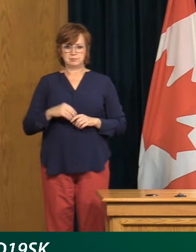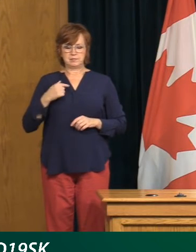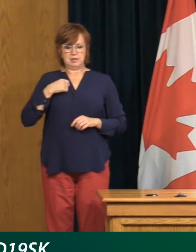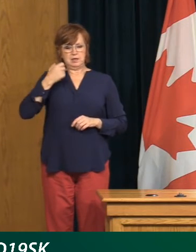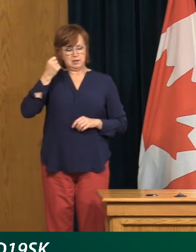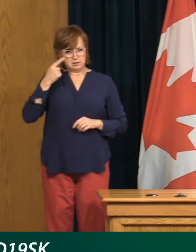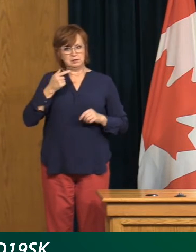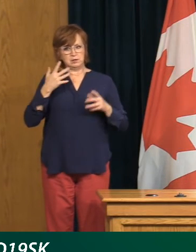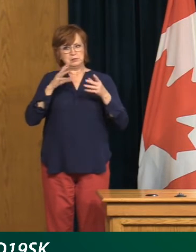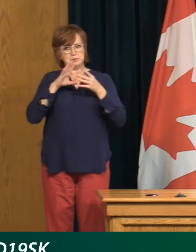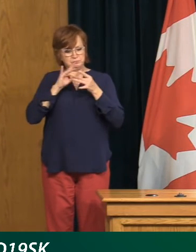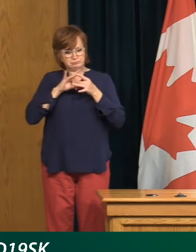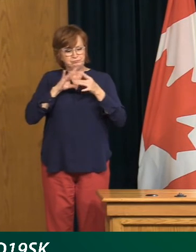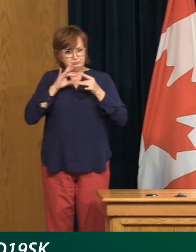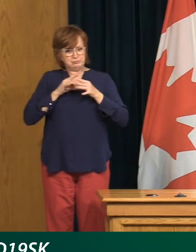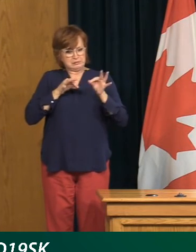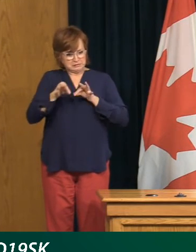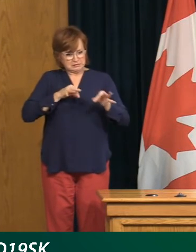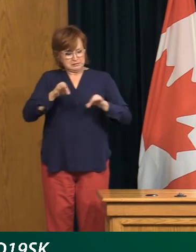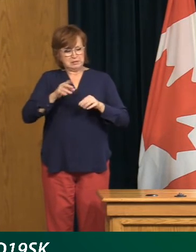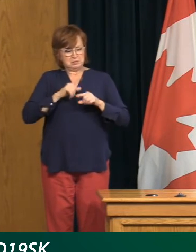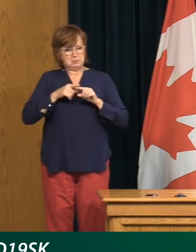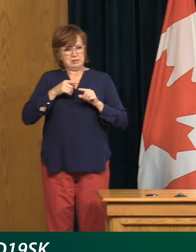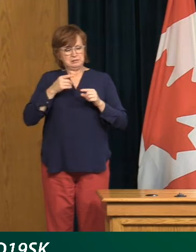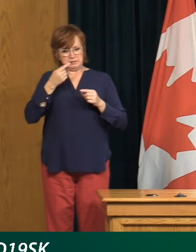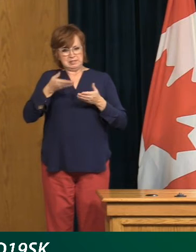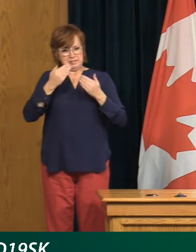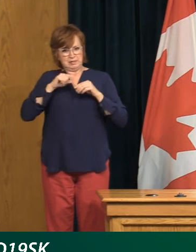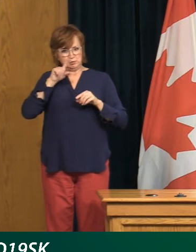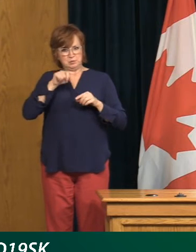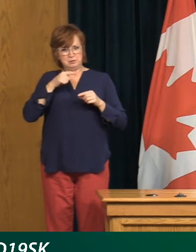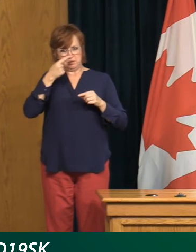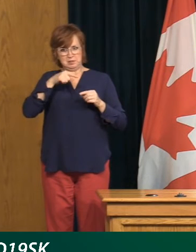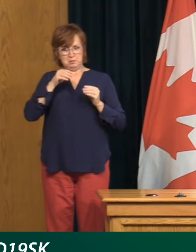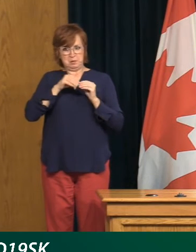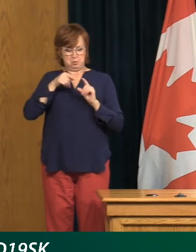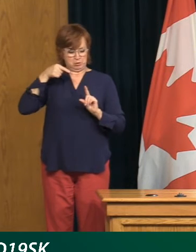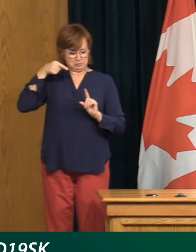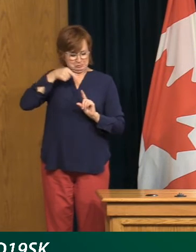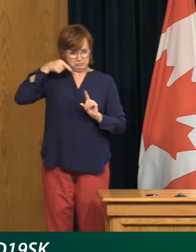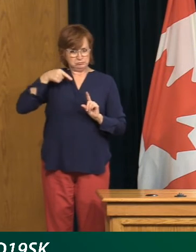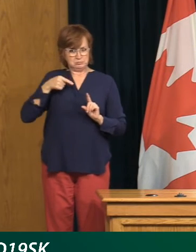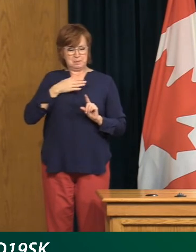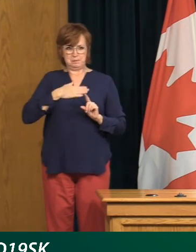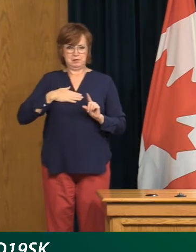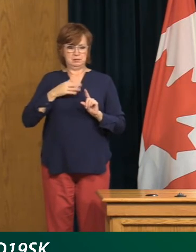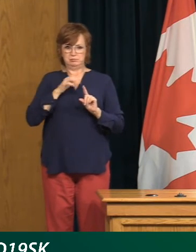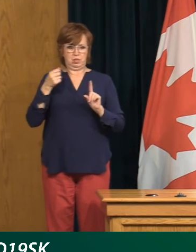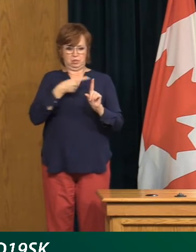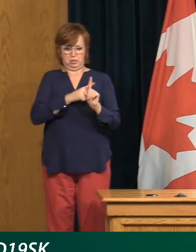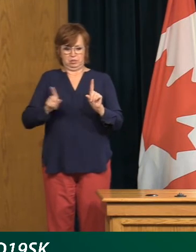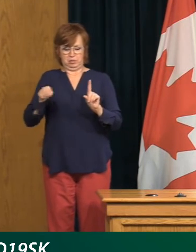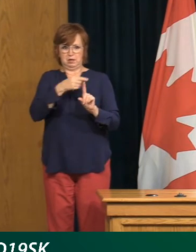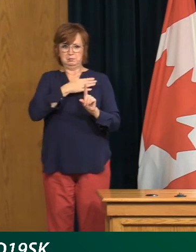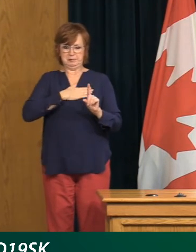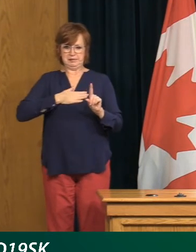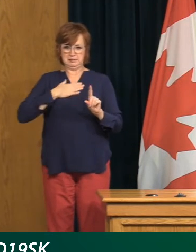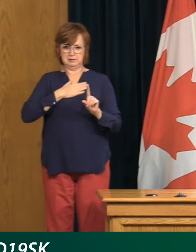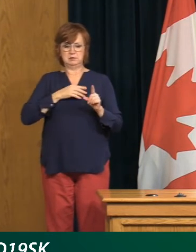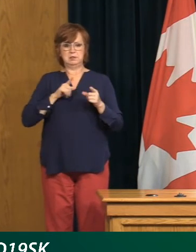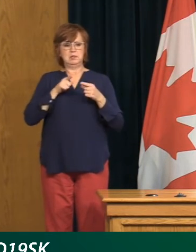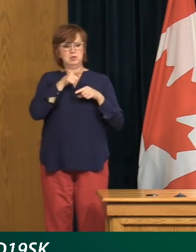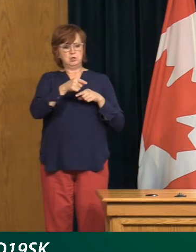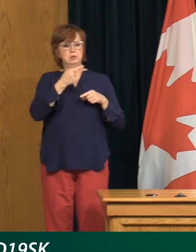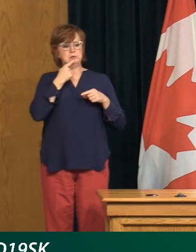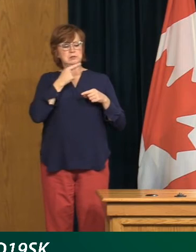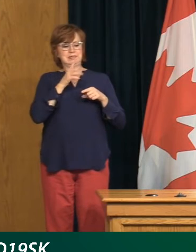I do appreciate all that detail. My next question, which is, you know, you said that 60 or more cases